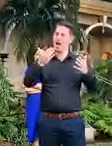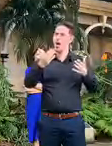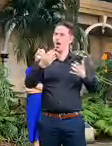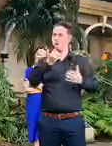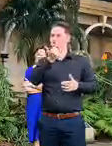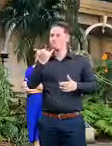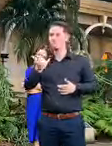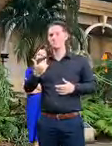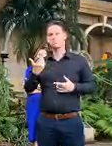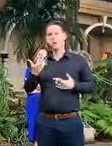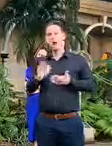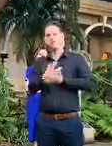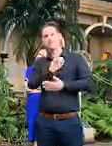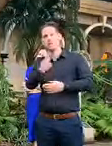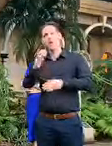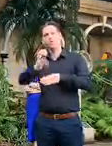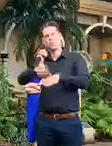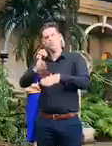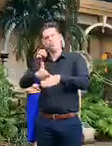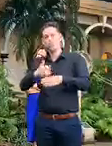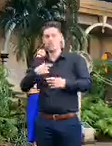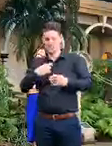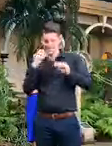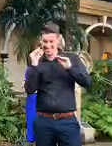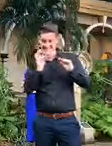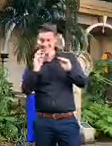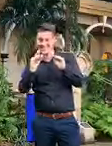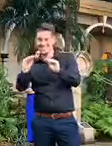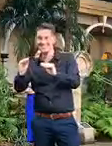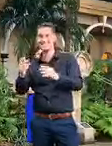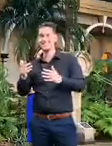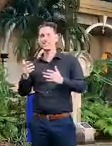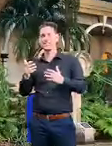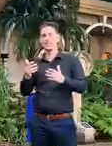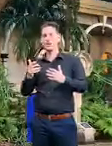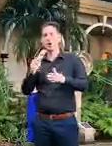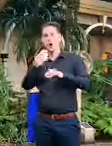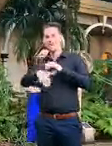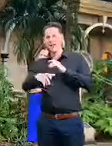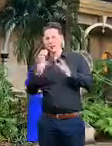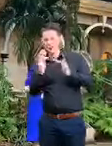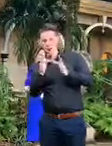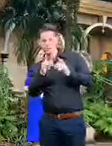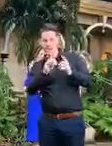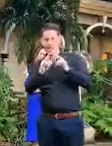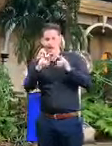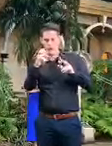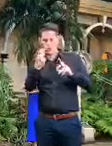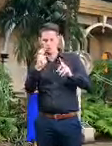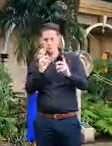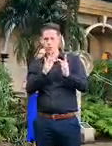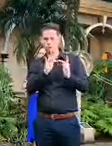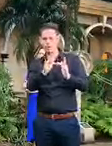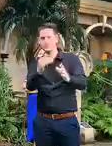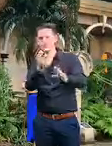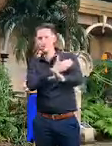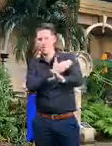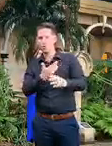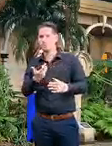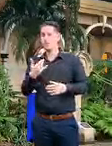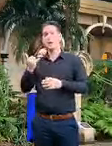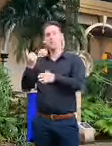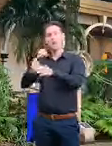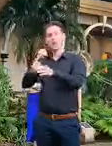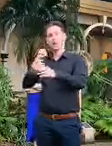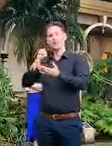assistance so we're providing rapid training for contact tracing we're utilizing medical students